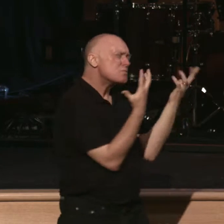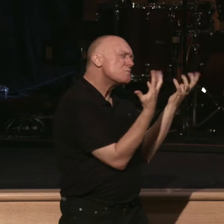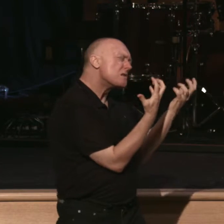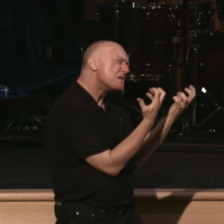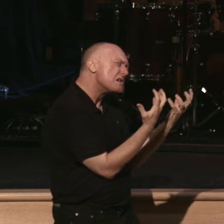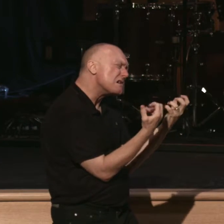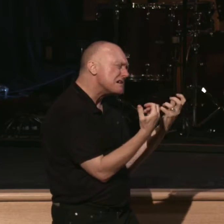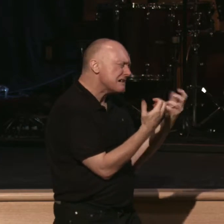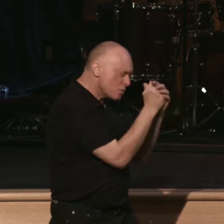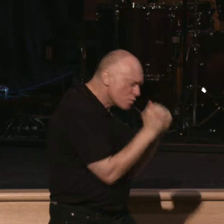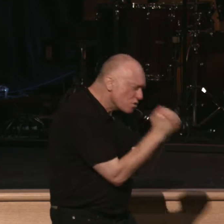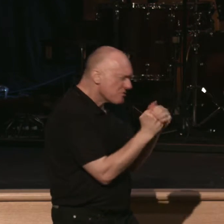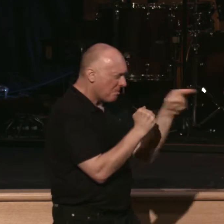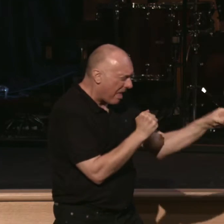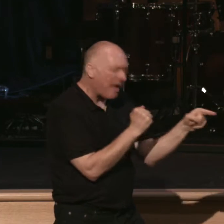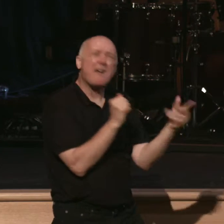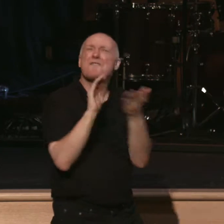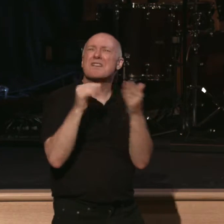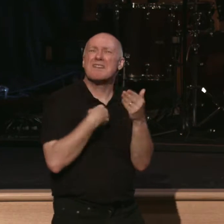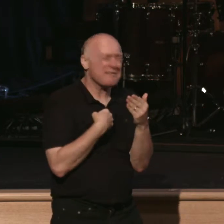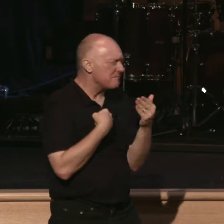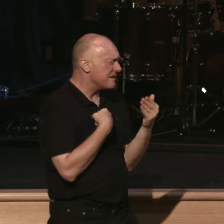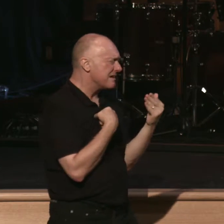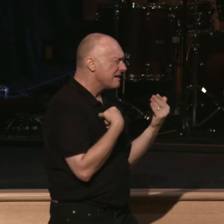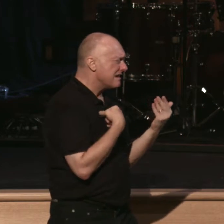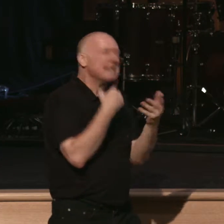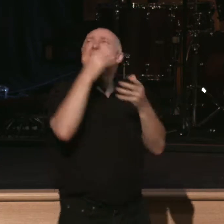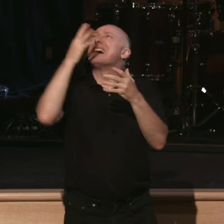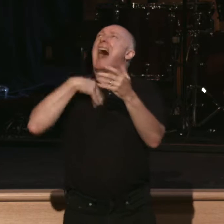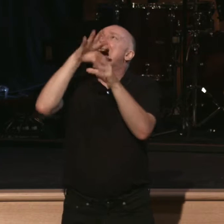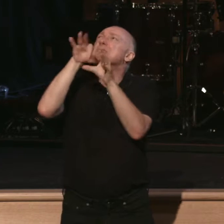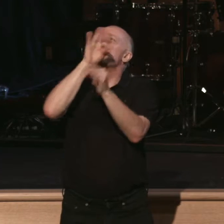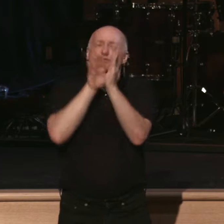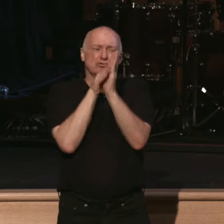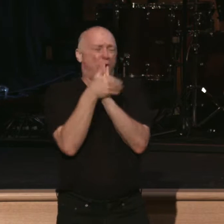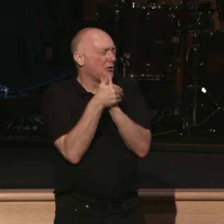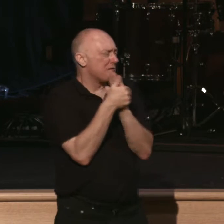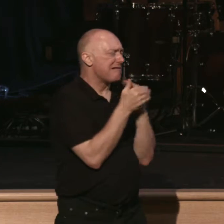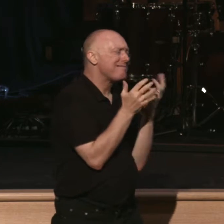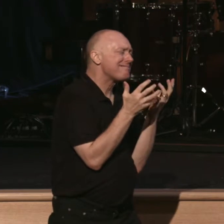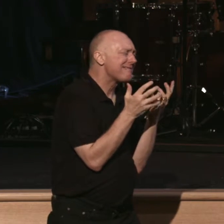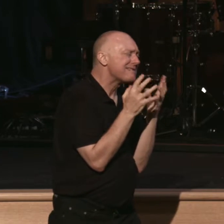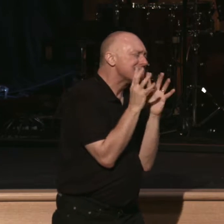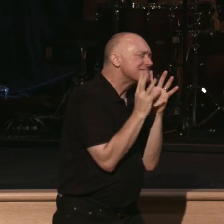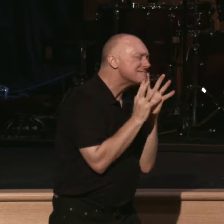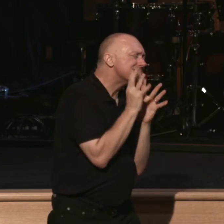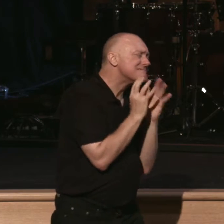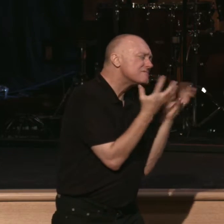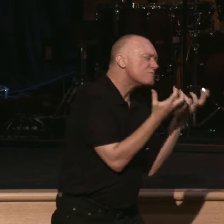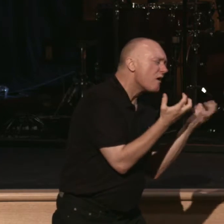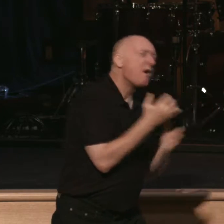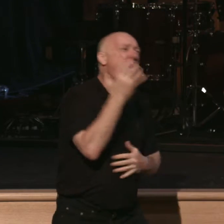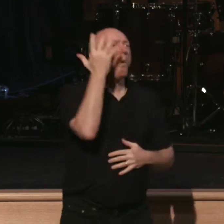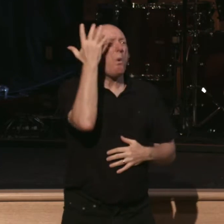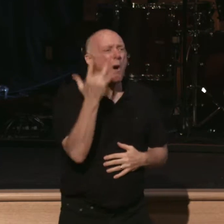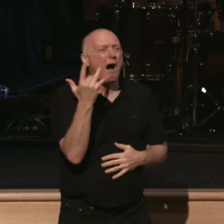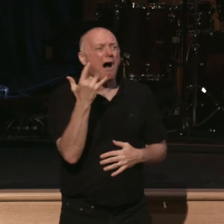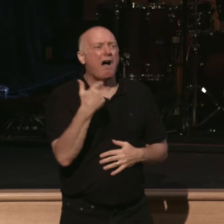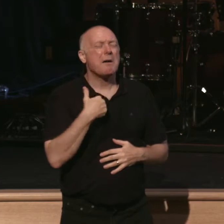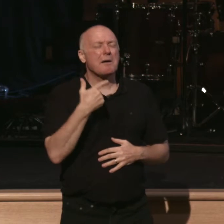my idolatry. Forgive me for my spiritual adultery. Lord and the reason I'm lusting after this is because I'm so focused on me.